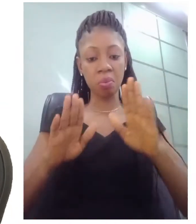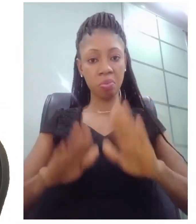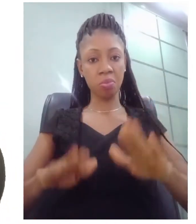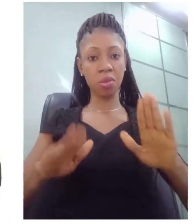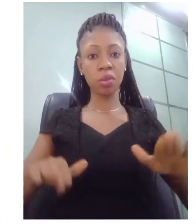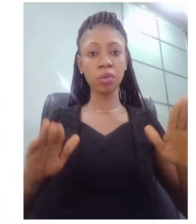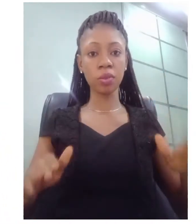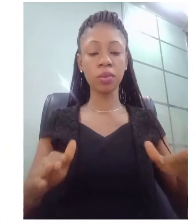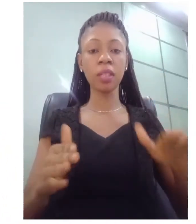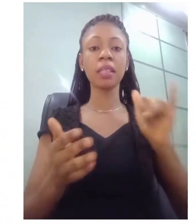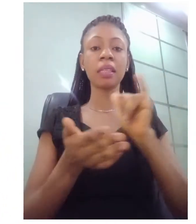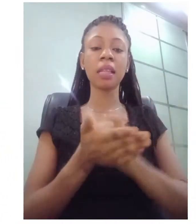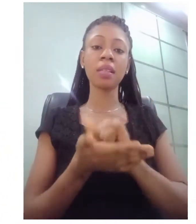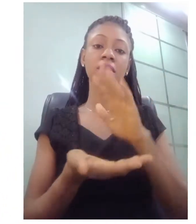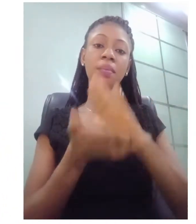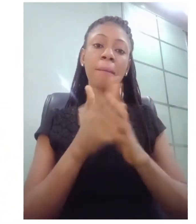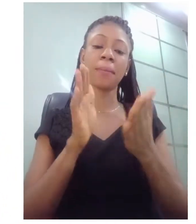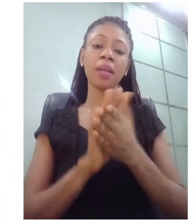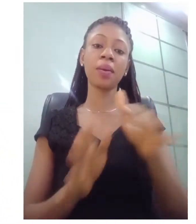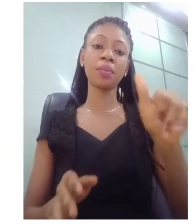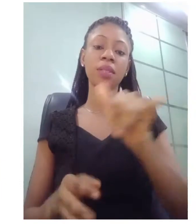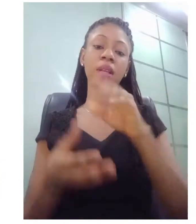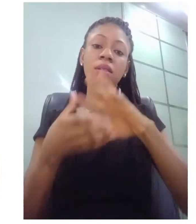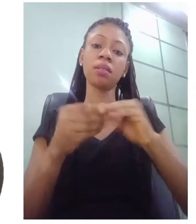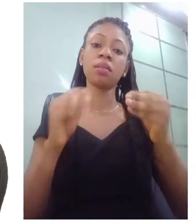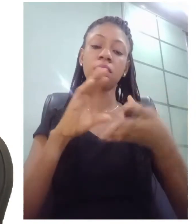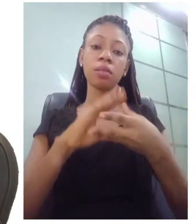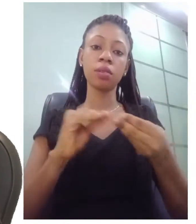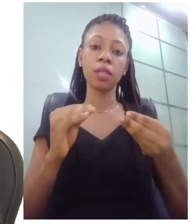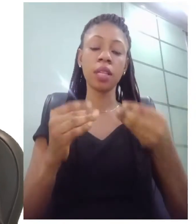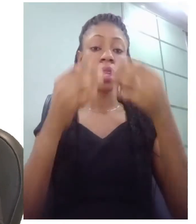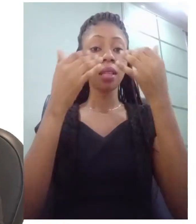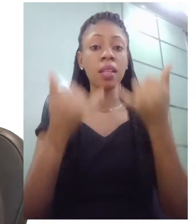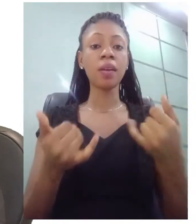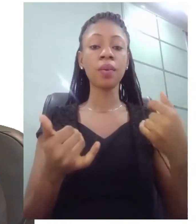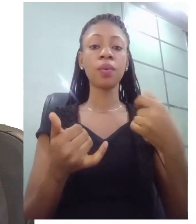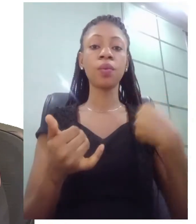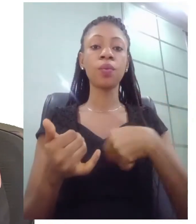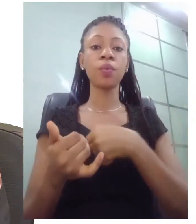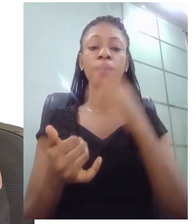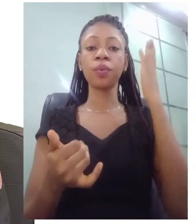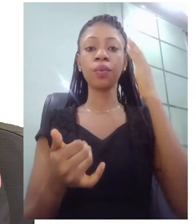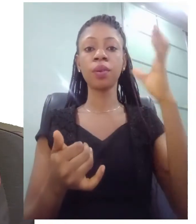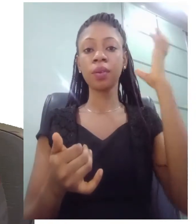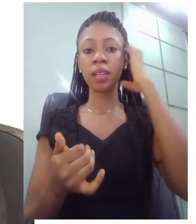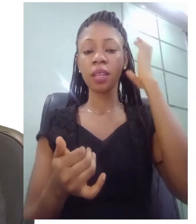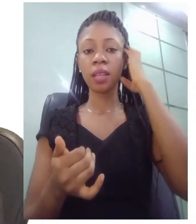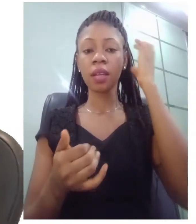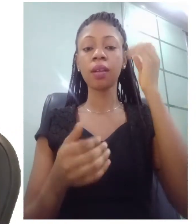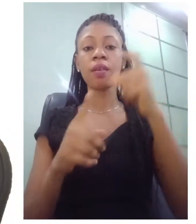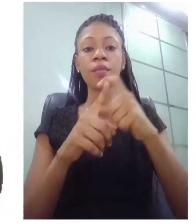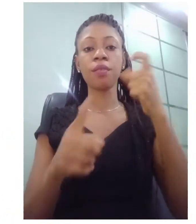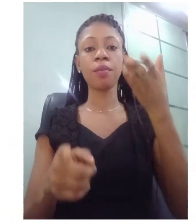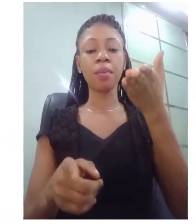eventually that became their story. Let us hear from Aisha De Moe